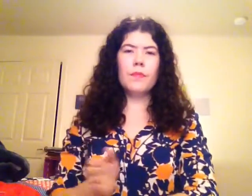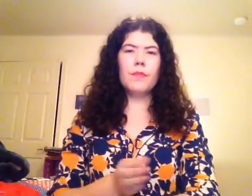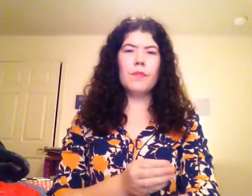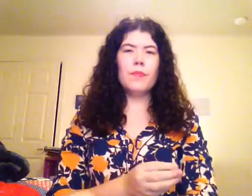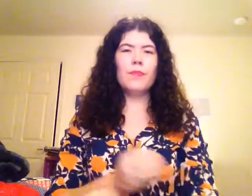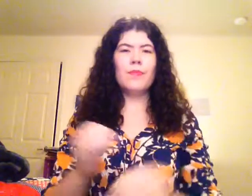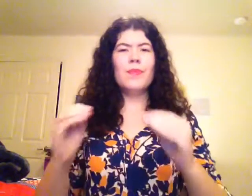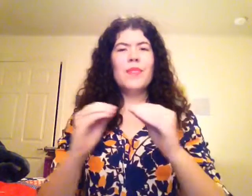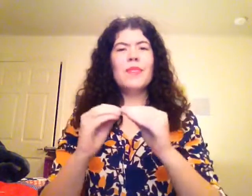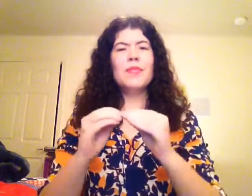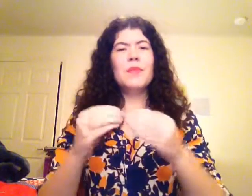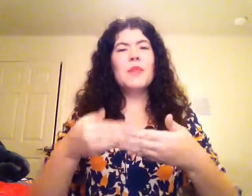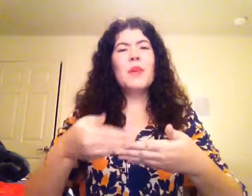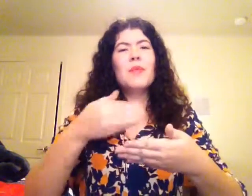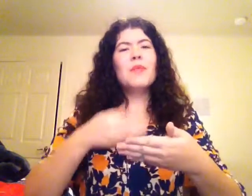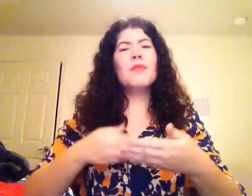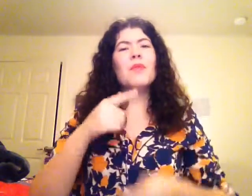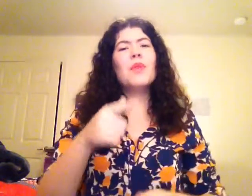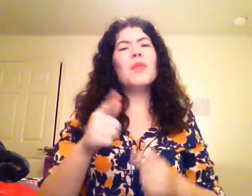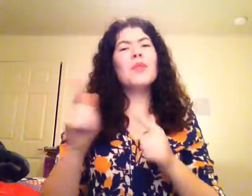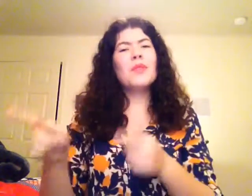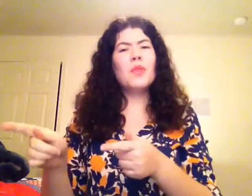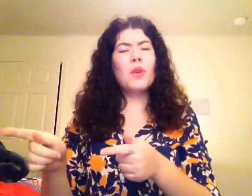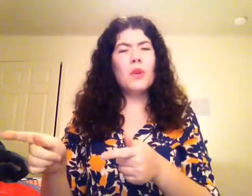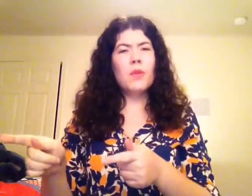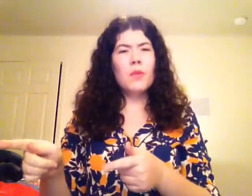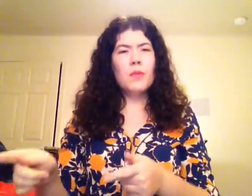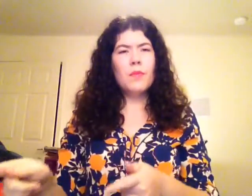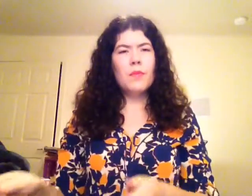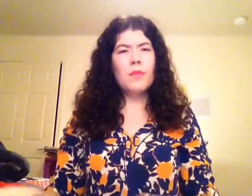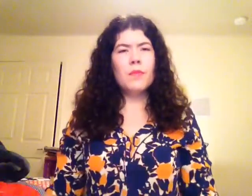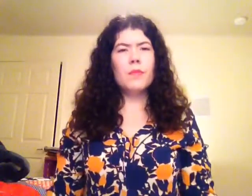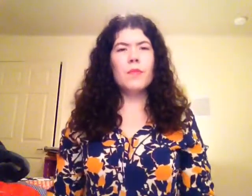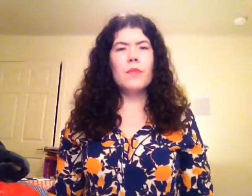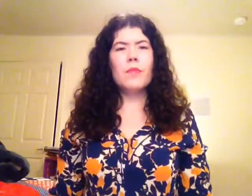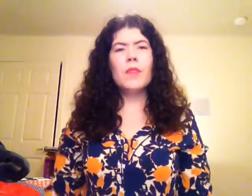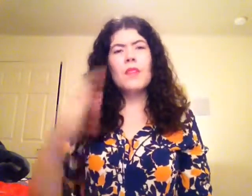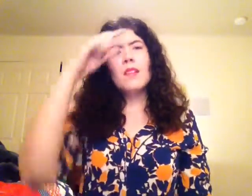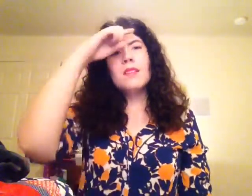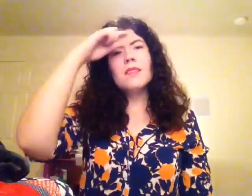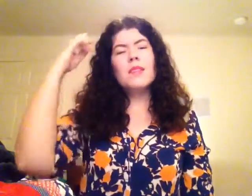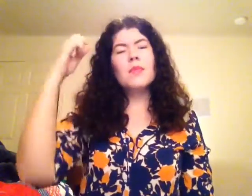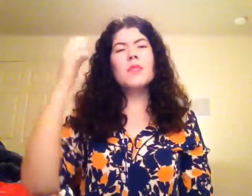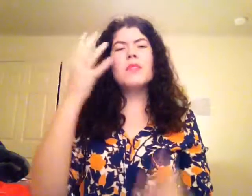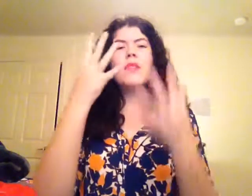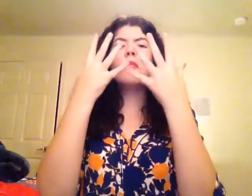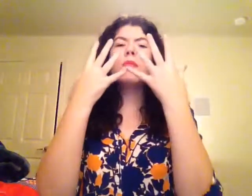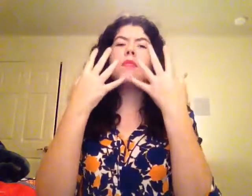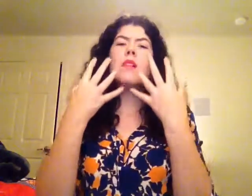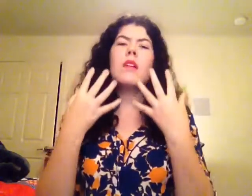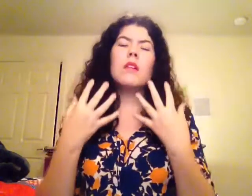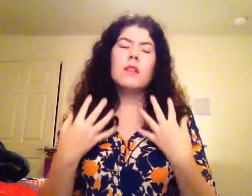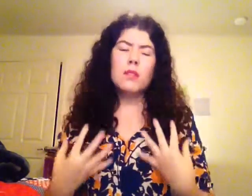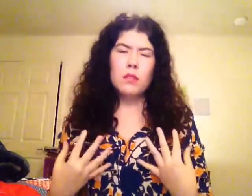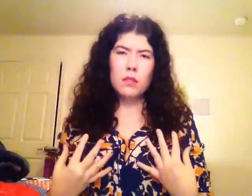Kiss me up before you go Summertime sadness